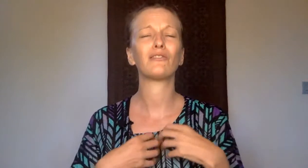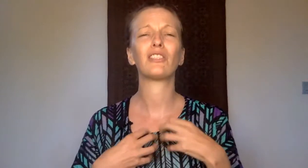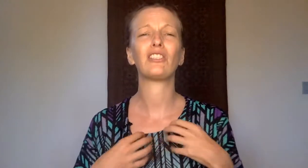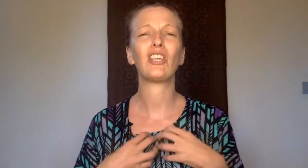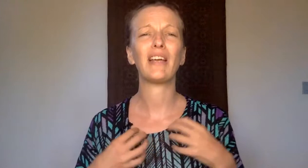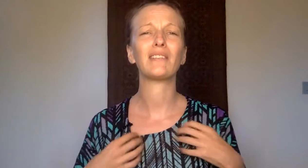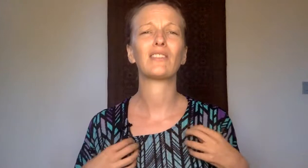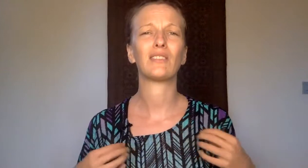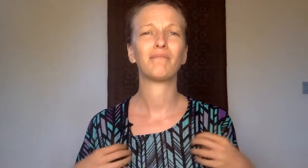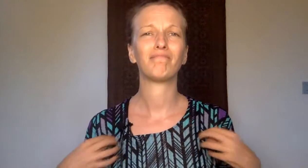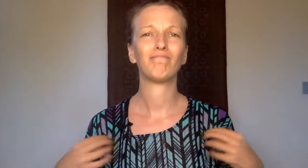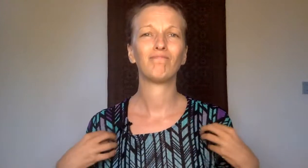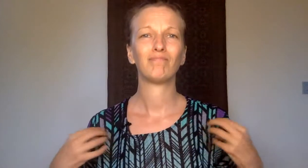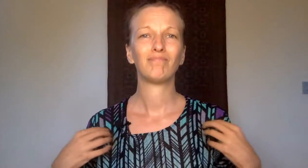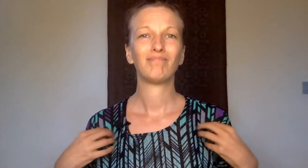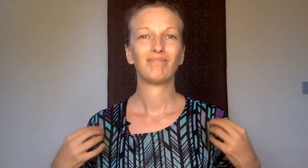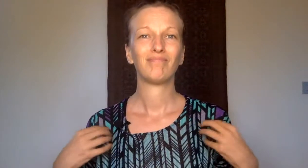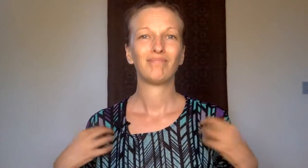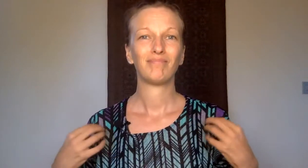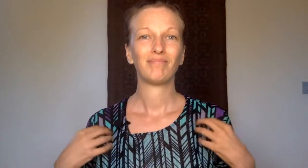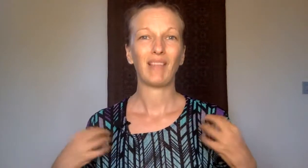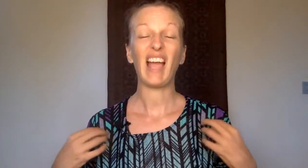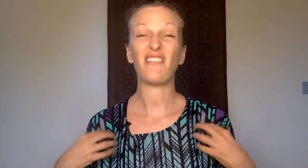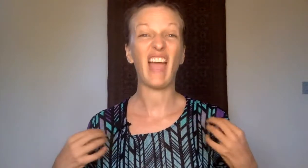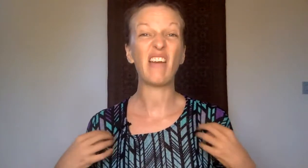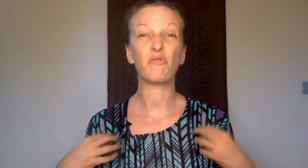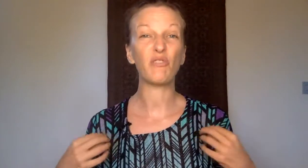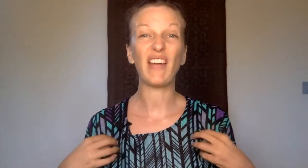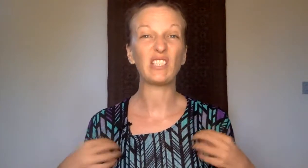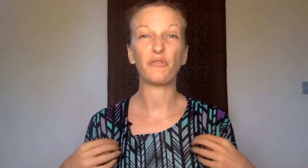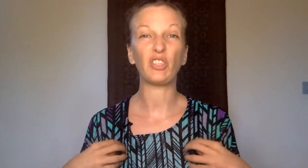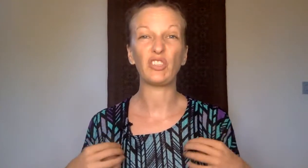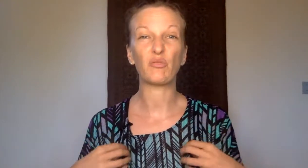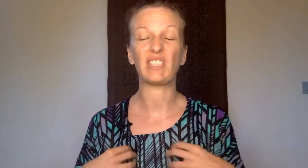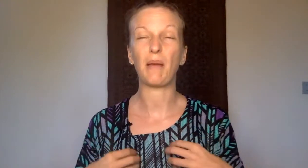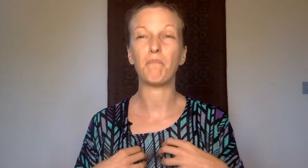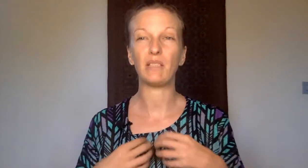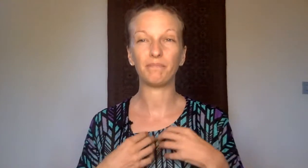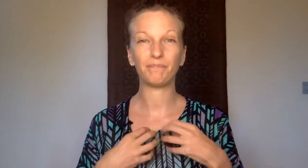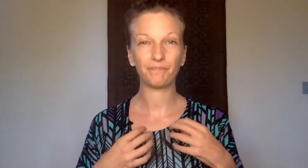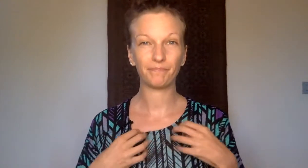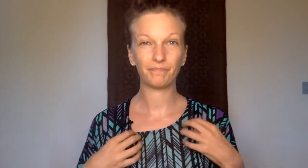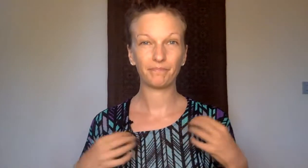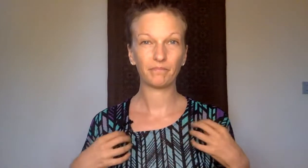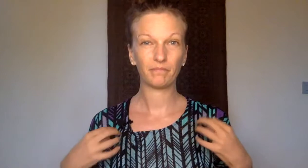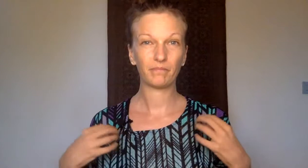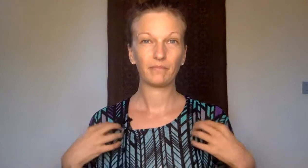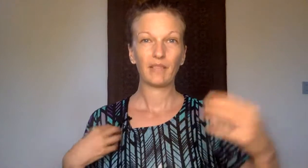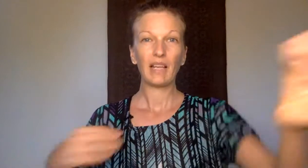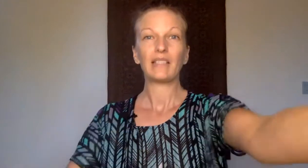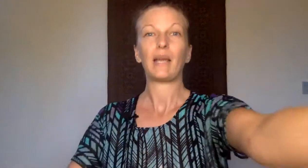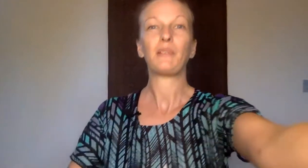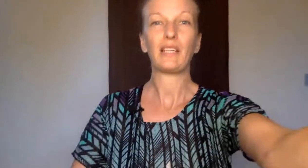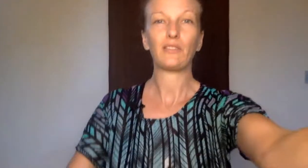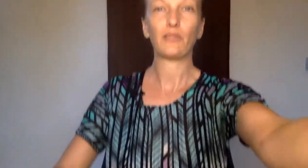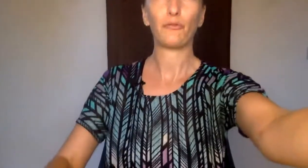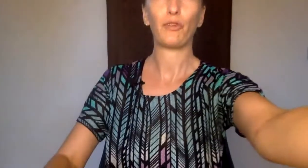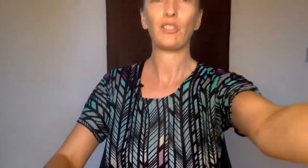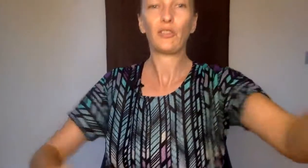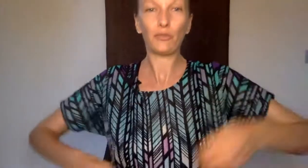I feel so much Tapping down to the front of the